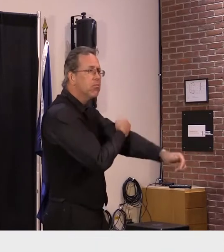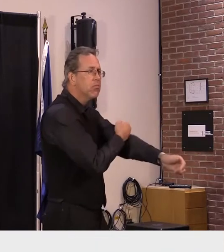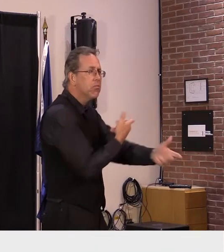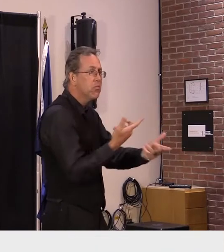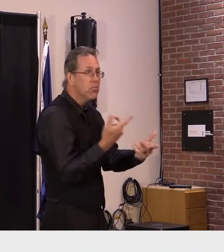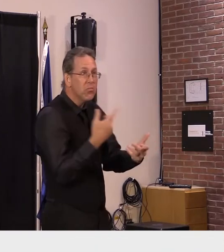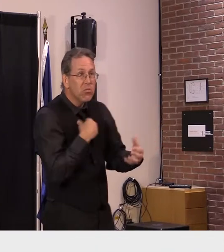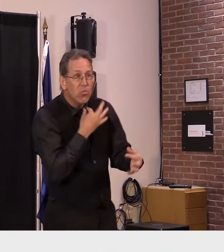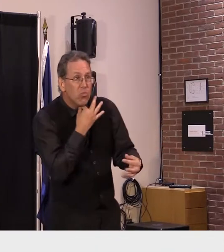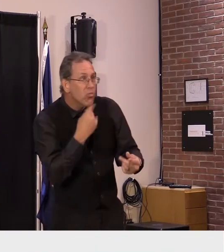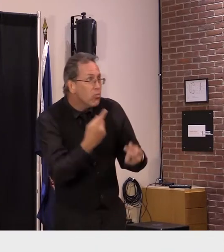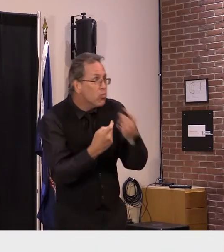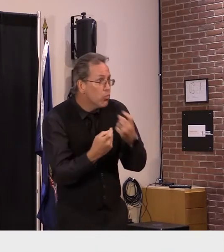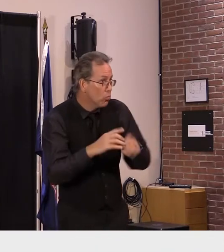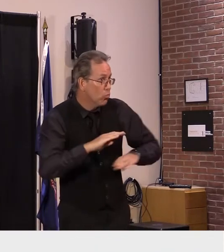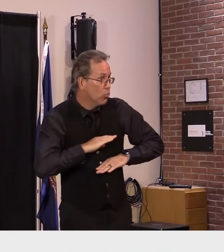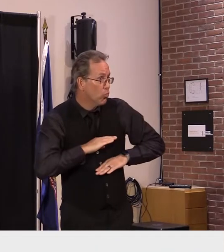eric